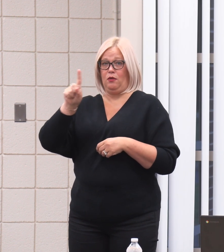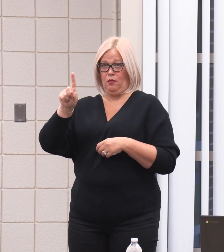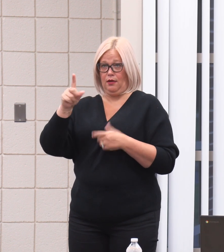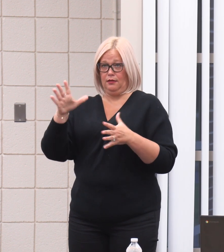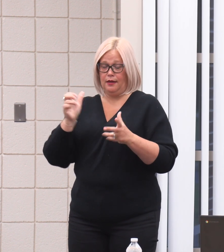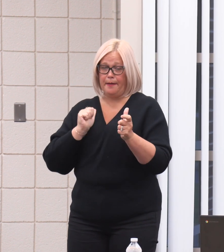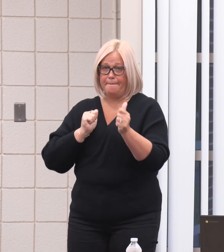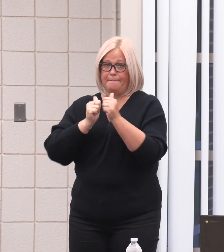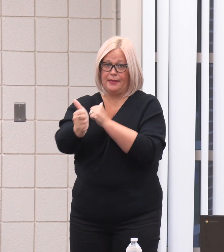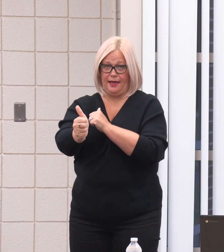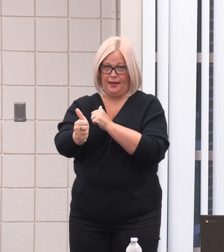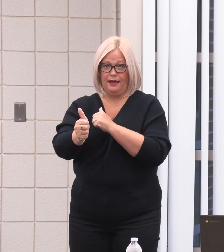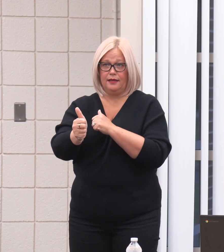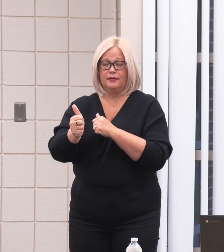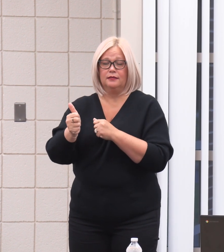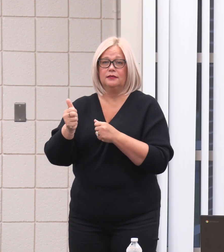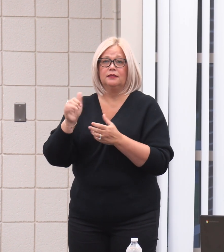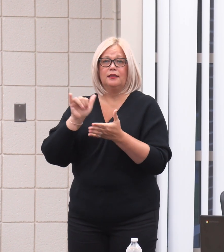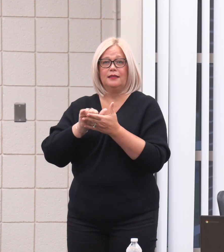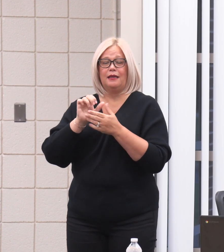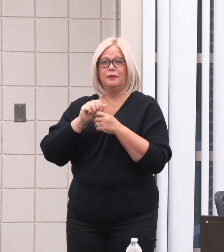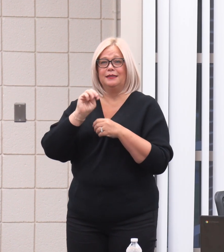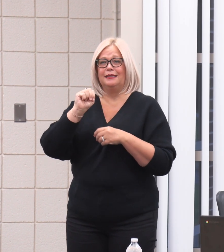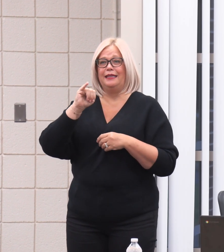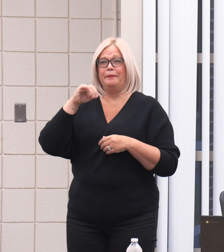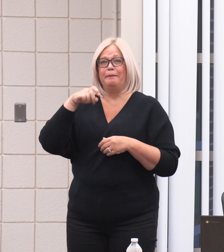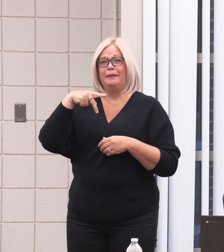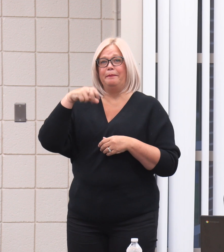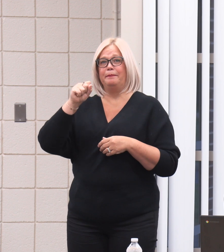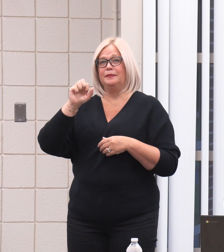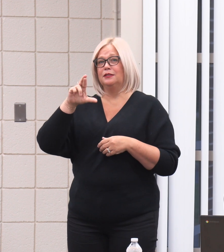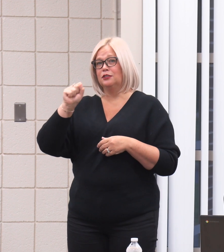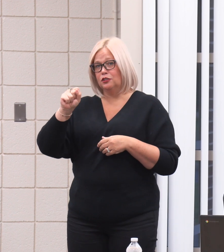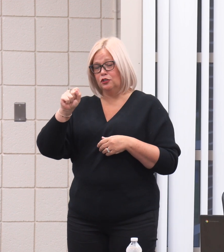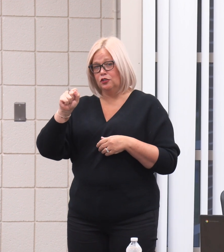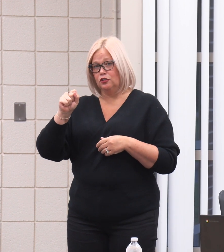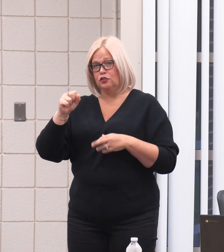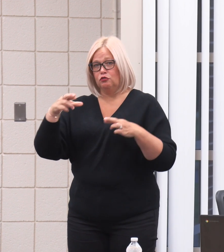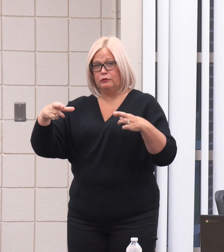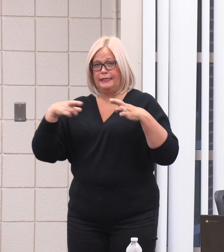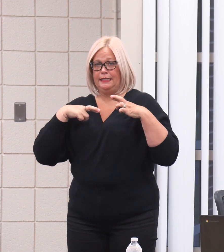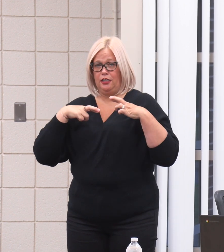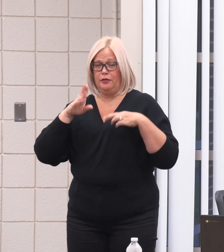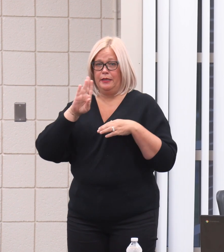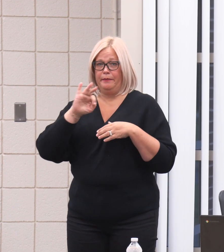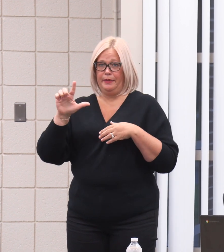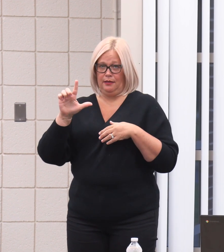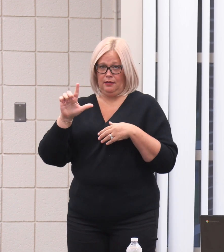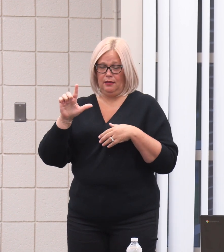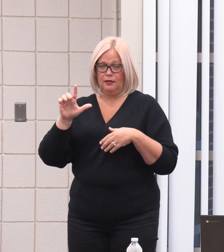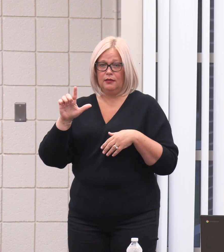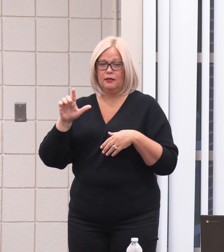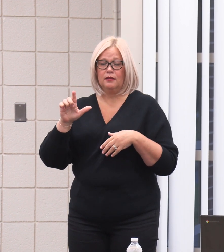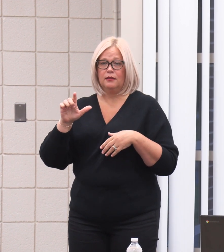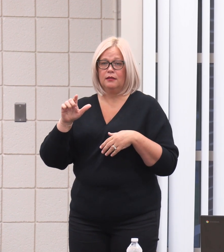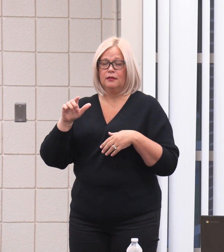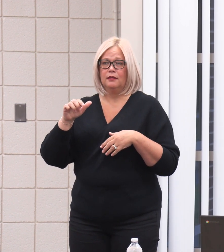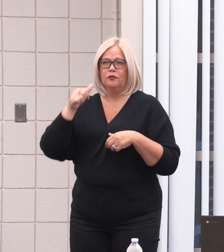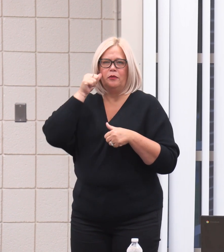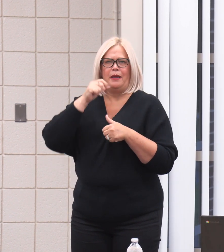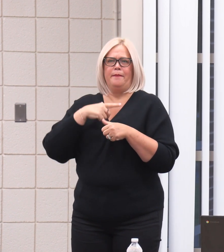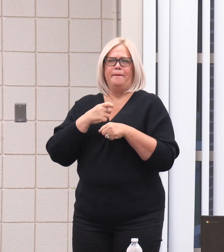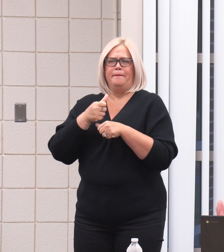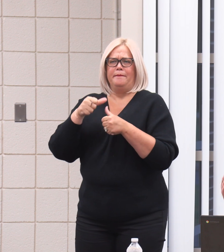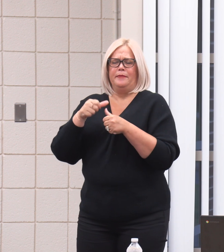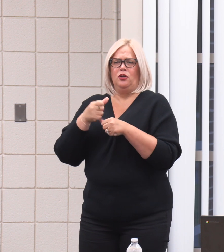passed in the Senate, and that was the MIPSR's retirement bill. Remember, back in the summer we talked